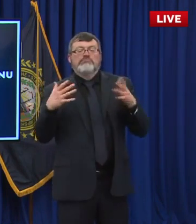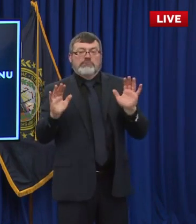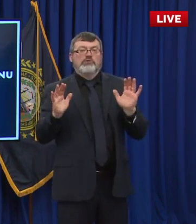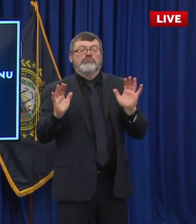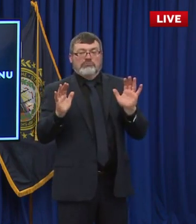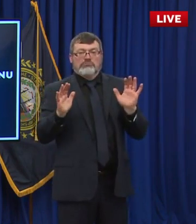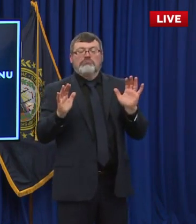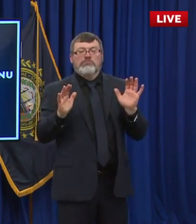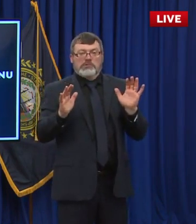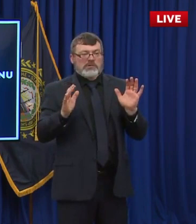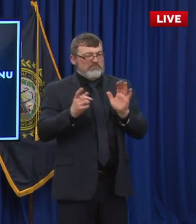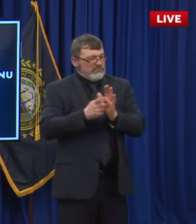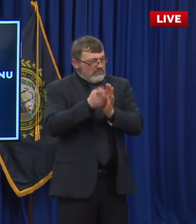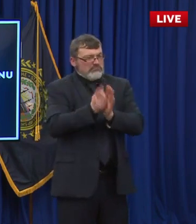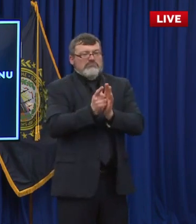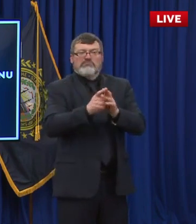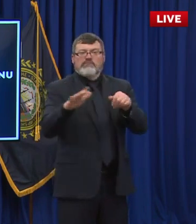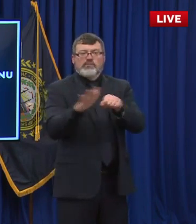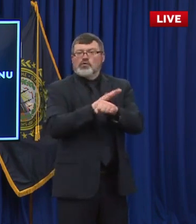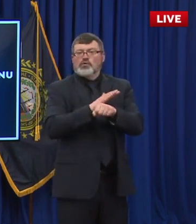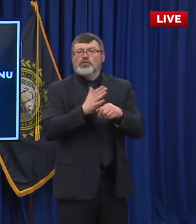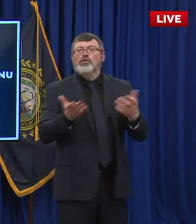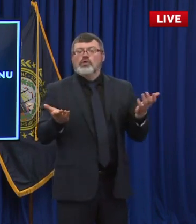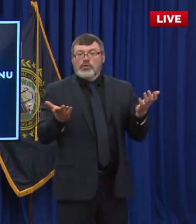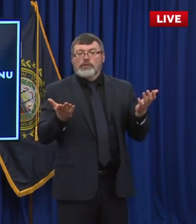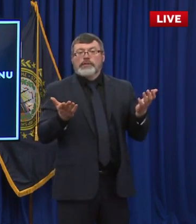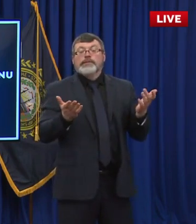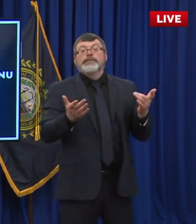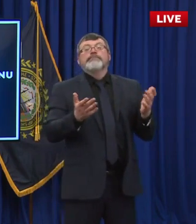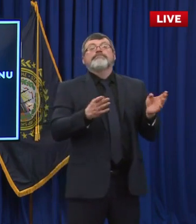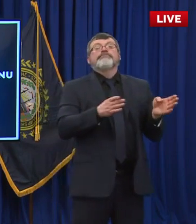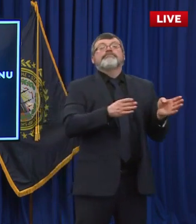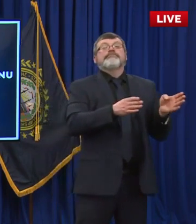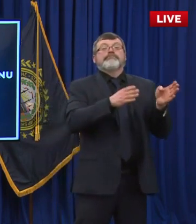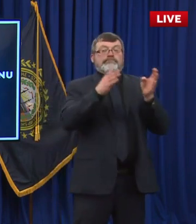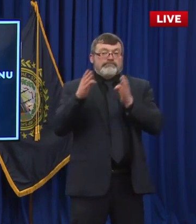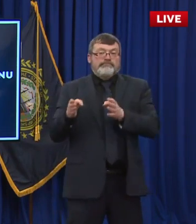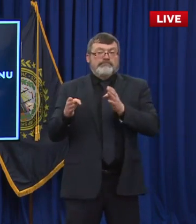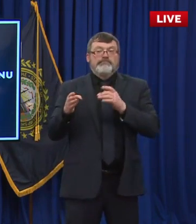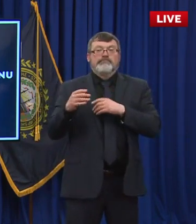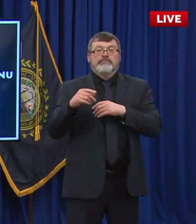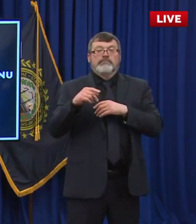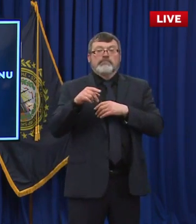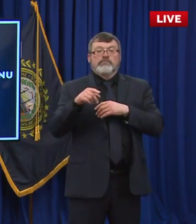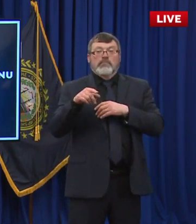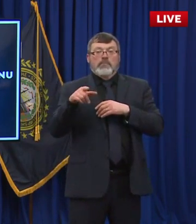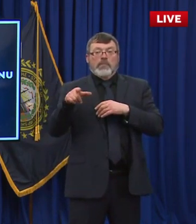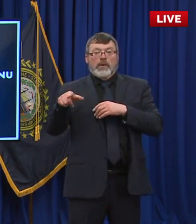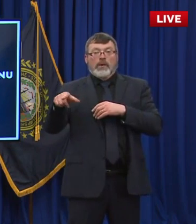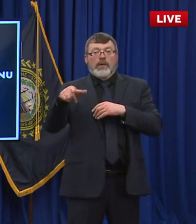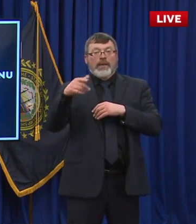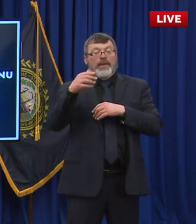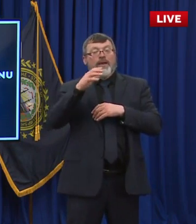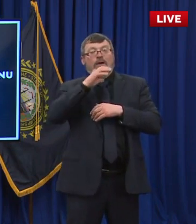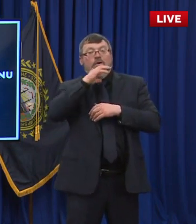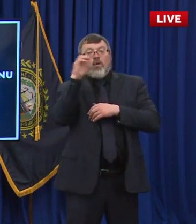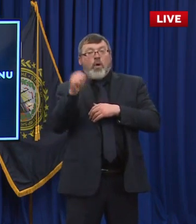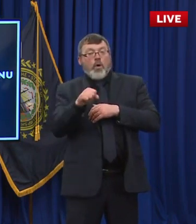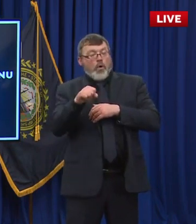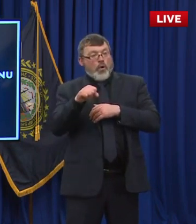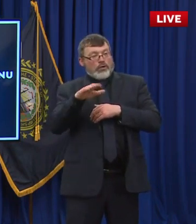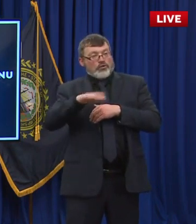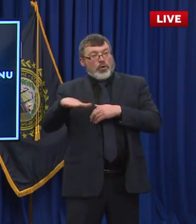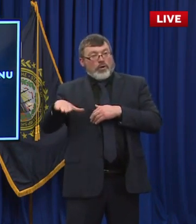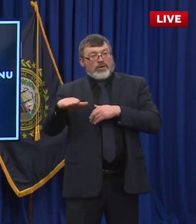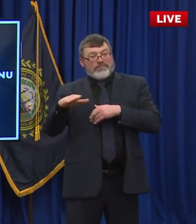additional capacity that we built out. We also built out additional capacity on what was the children's unit. And basically what we're doing is we're taking one